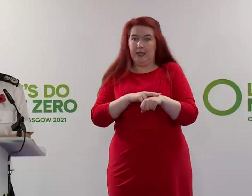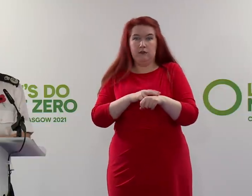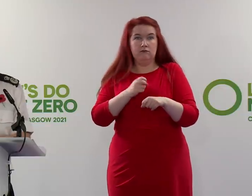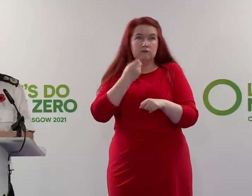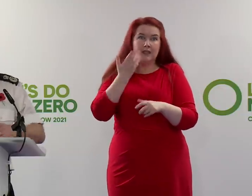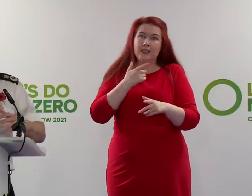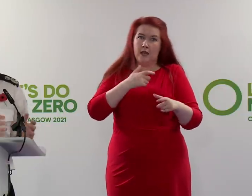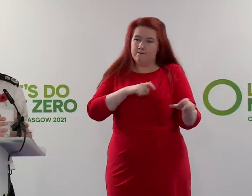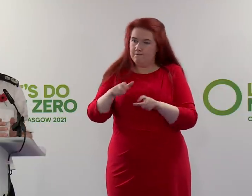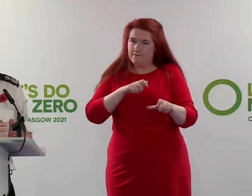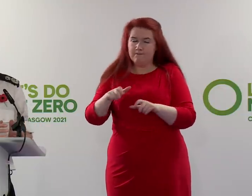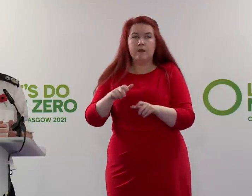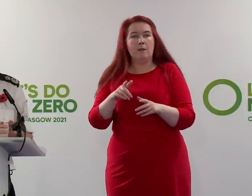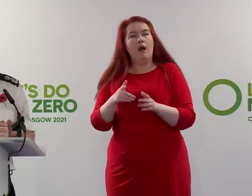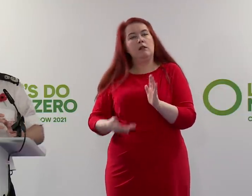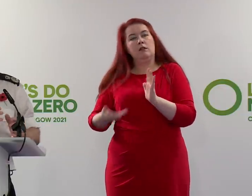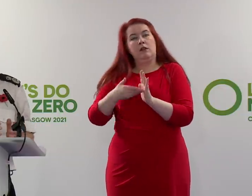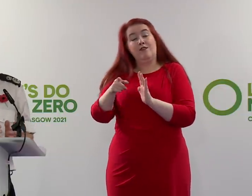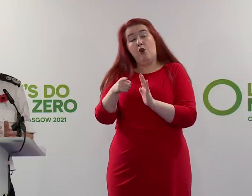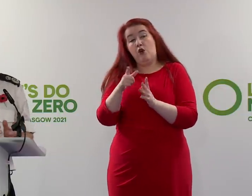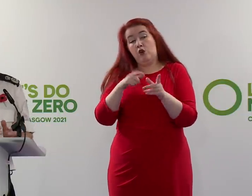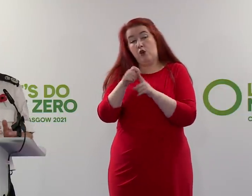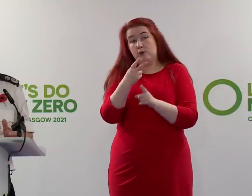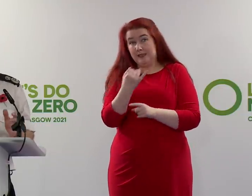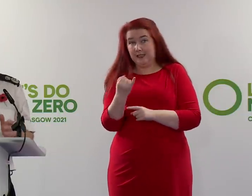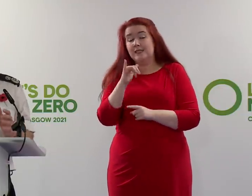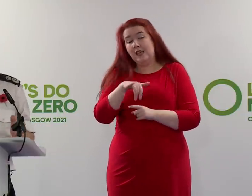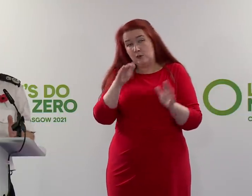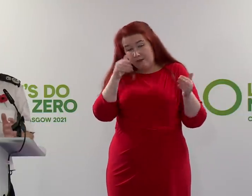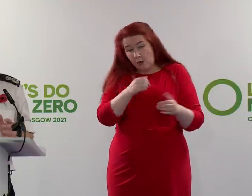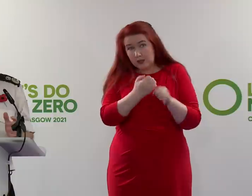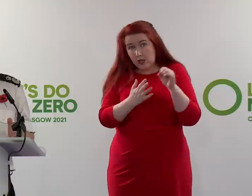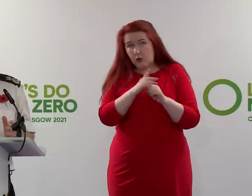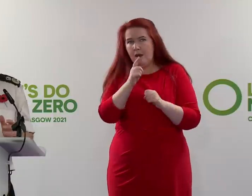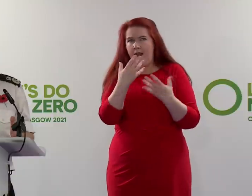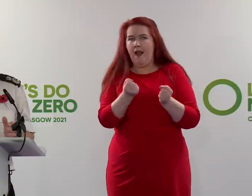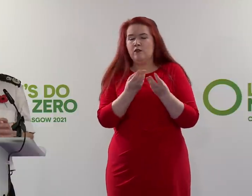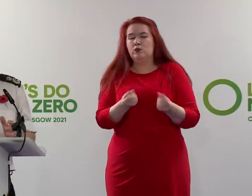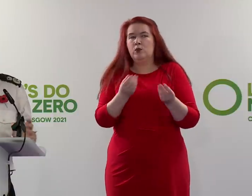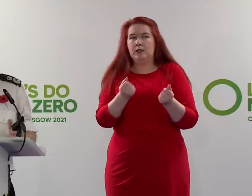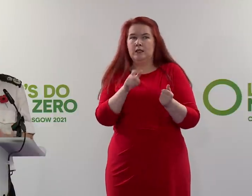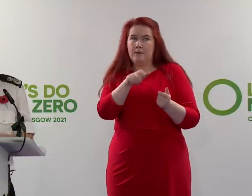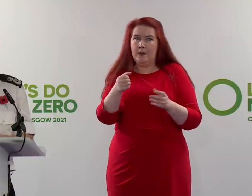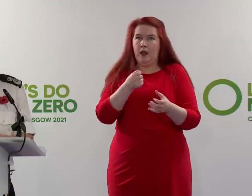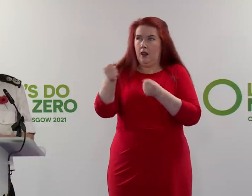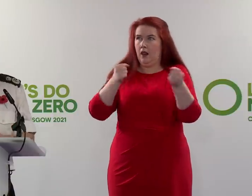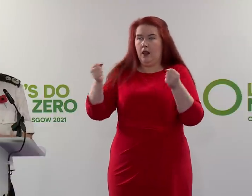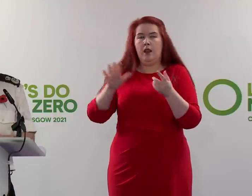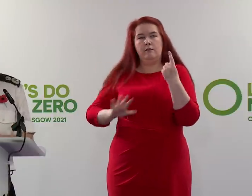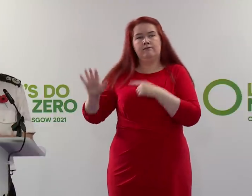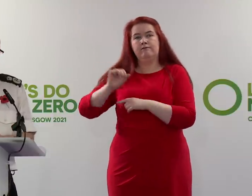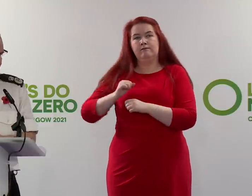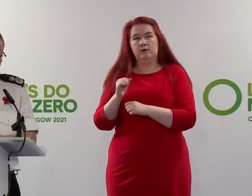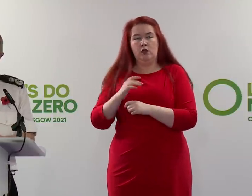in Scotland. But in terms of COP26, we are focused in Glasgow, but we also have resources and capabilities at other strategic